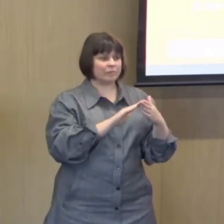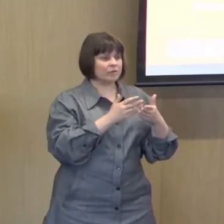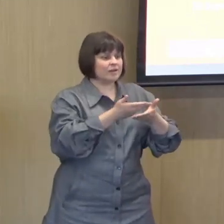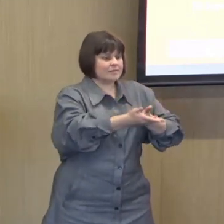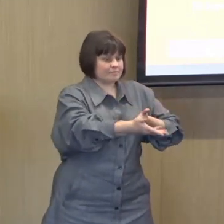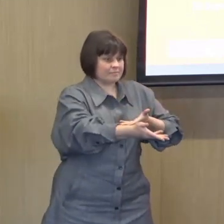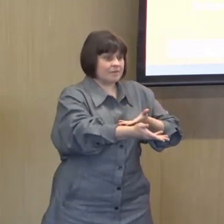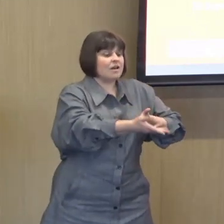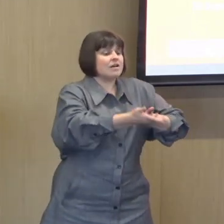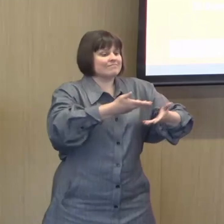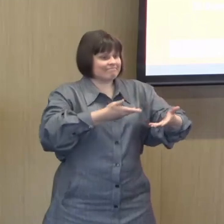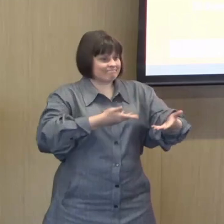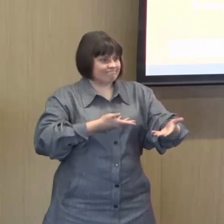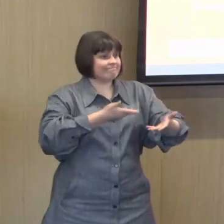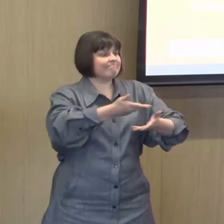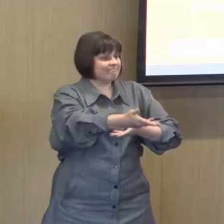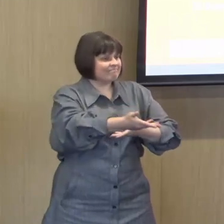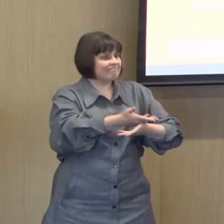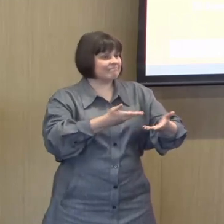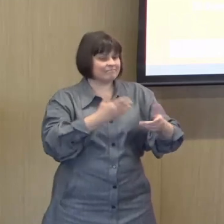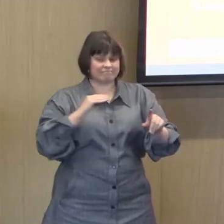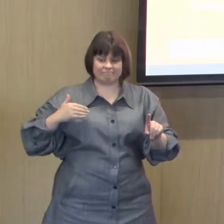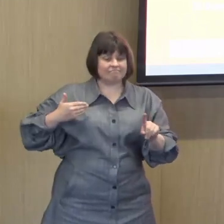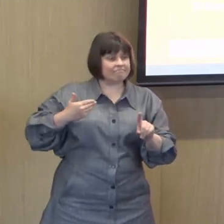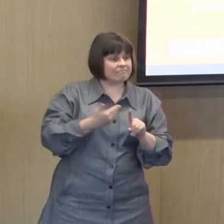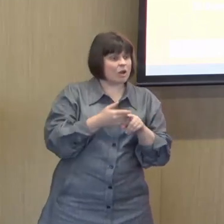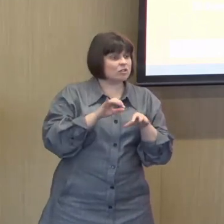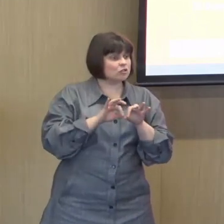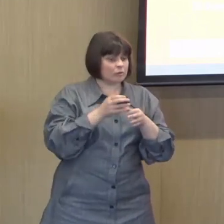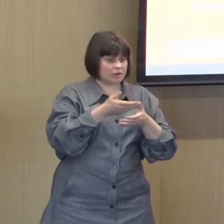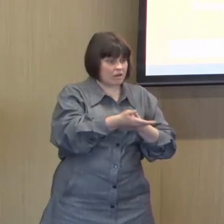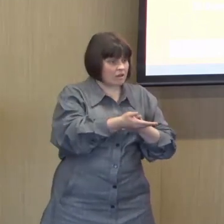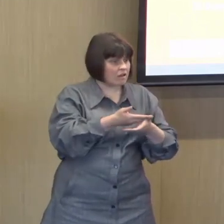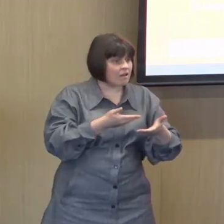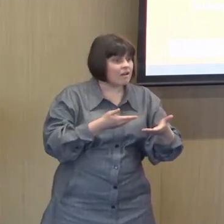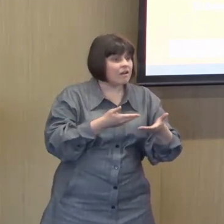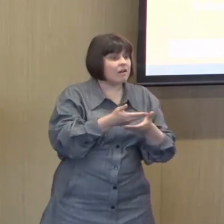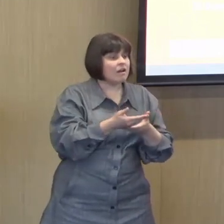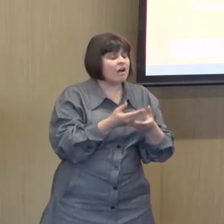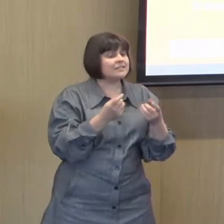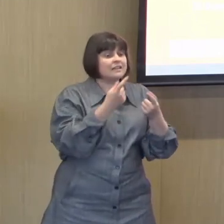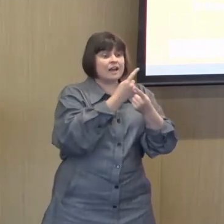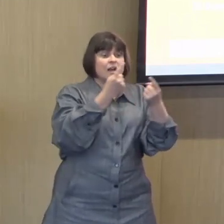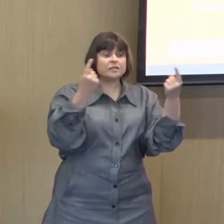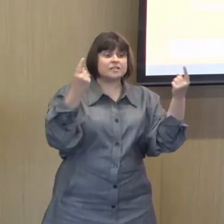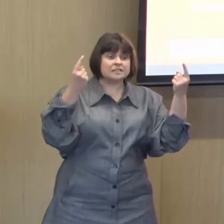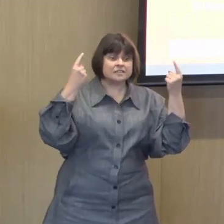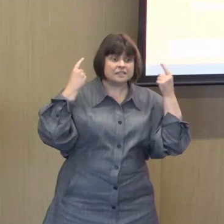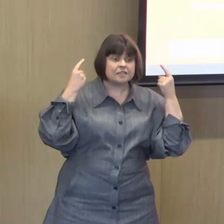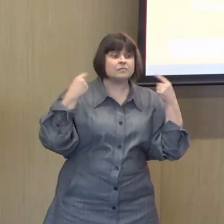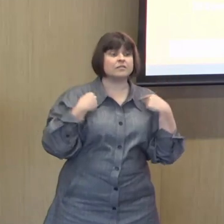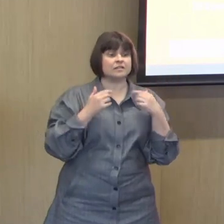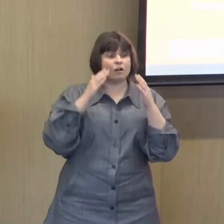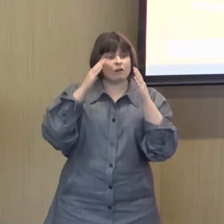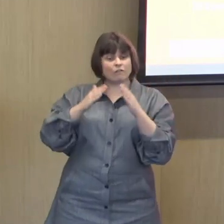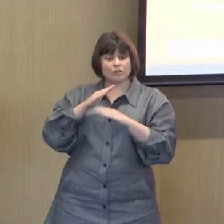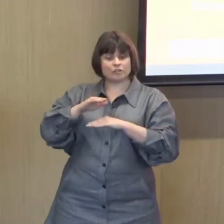did that as an interpreter. I moved into academia and a different specialty, which is around intellectual